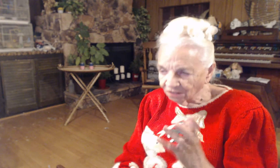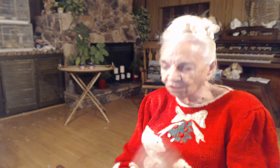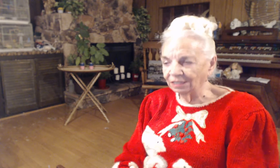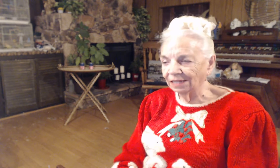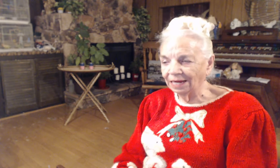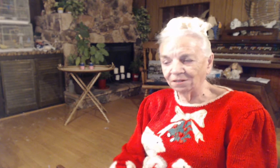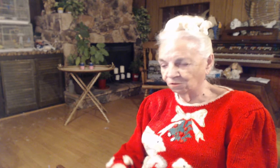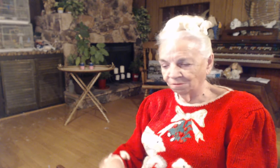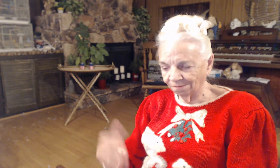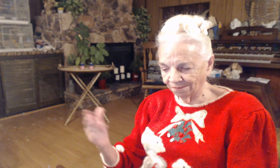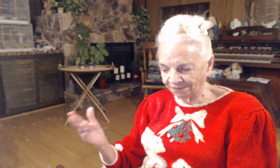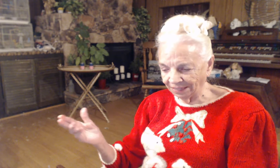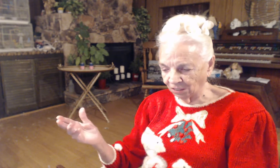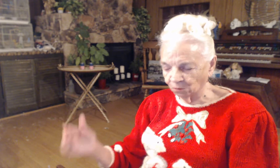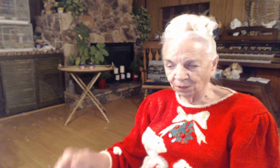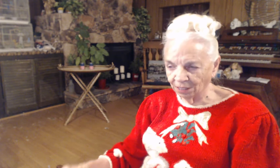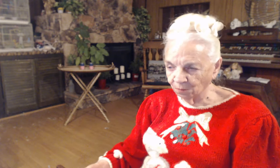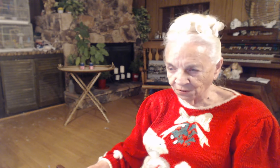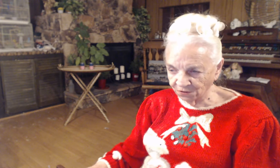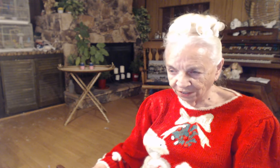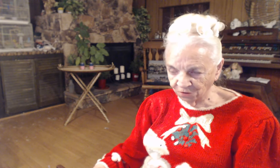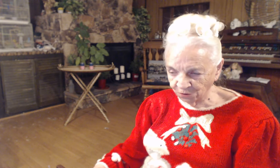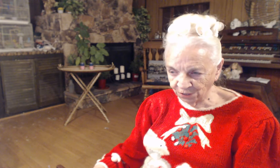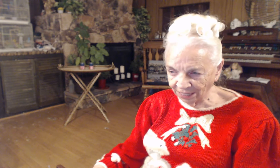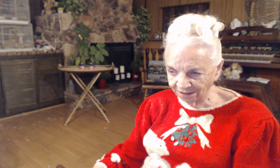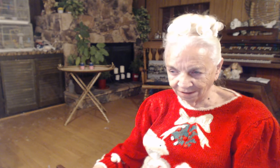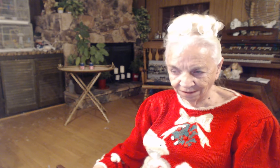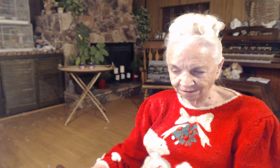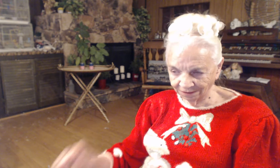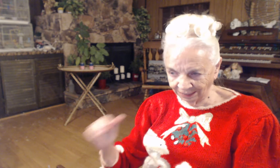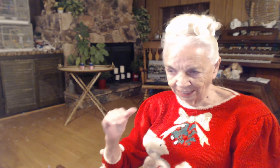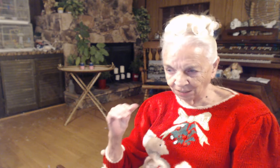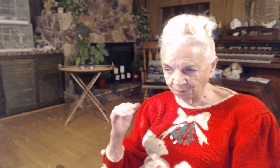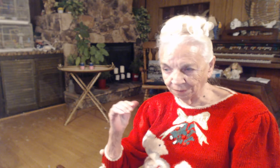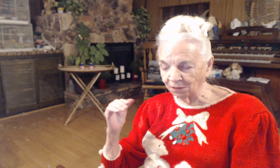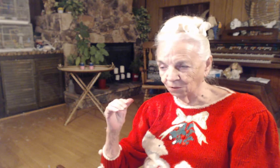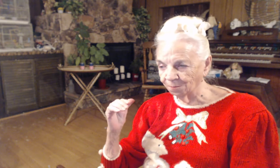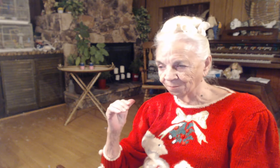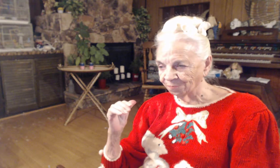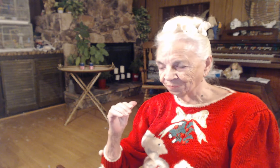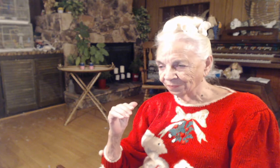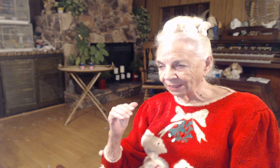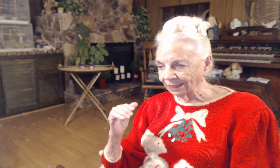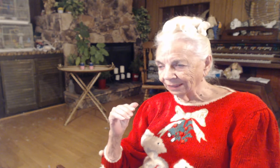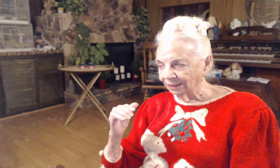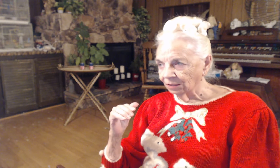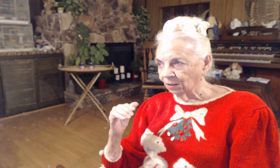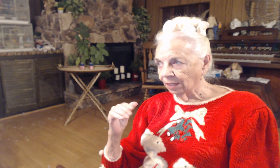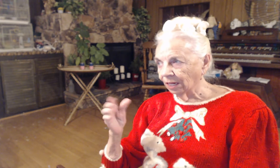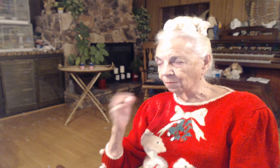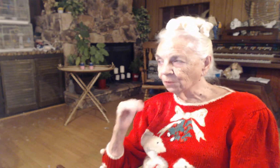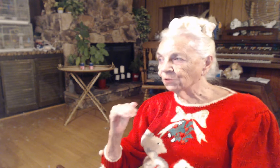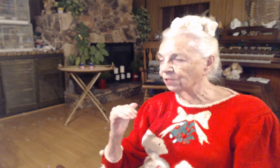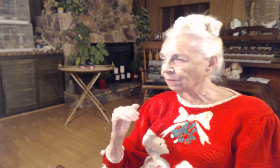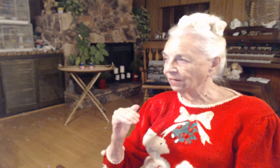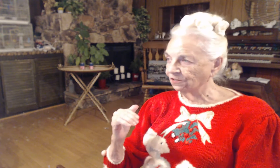I don't think it would help us understand. Any better. A person might say.